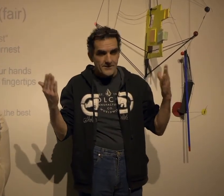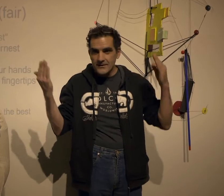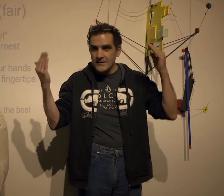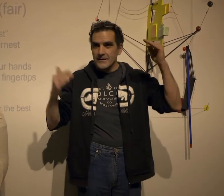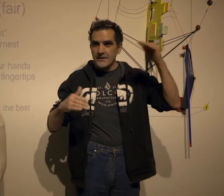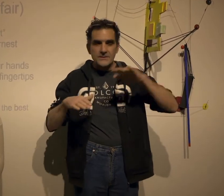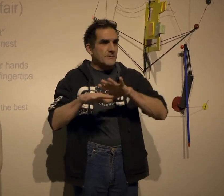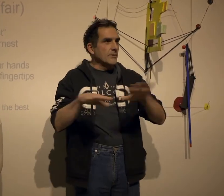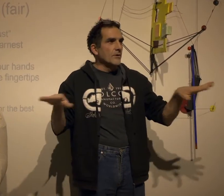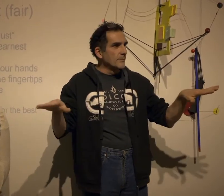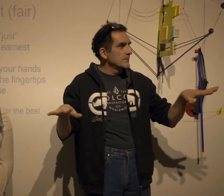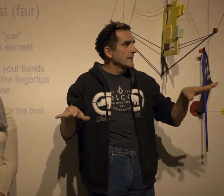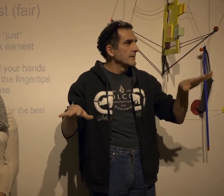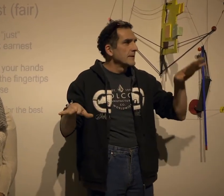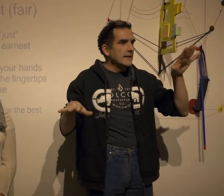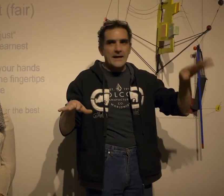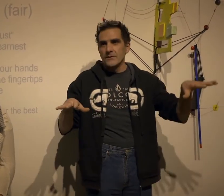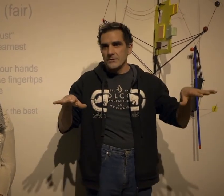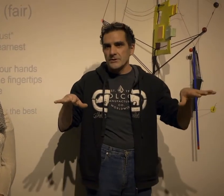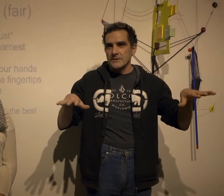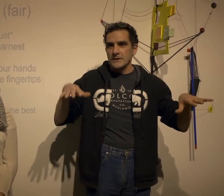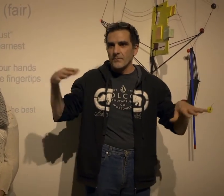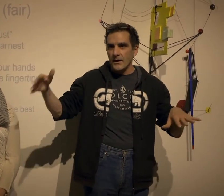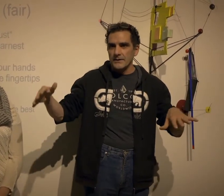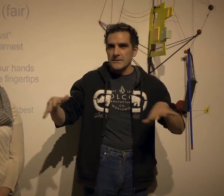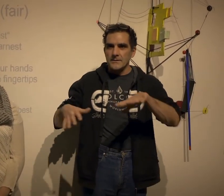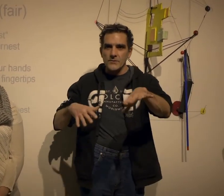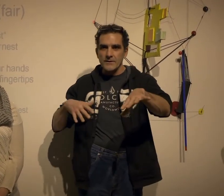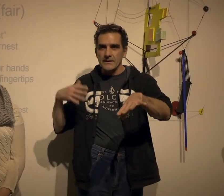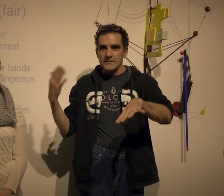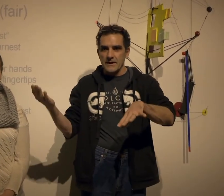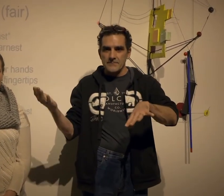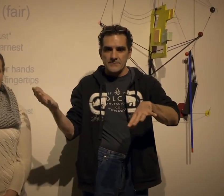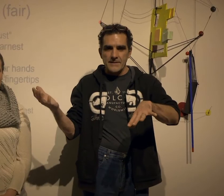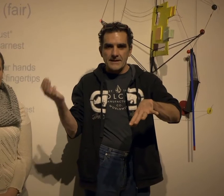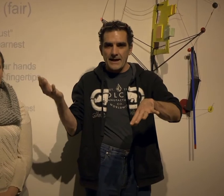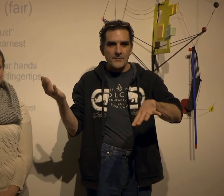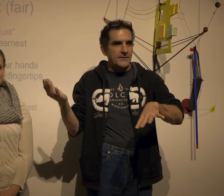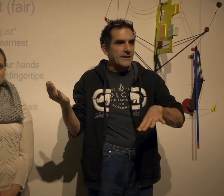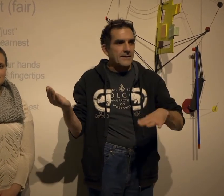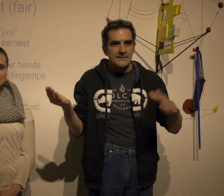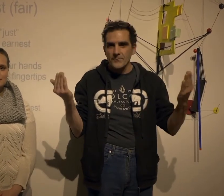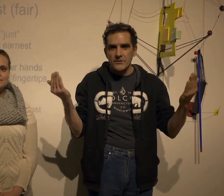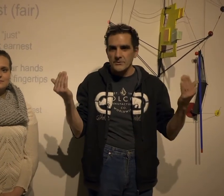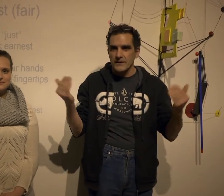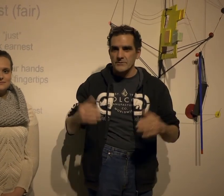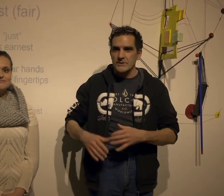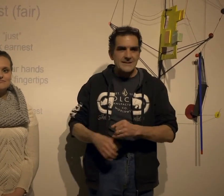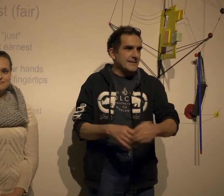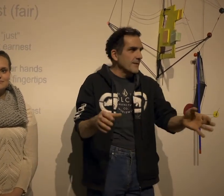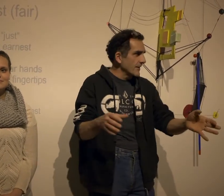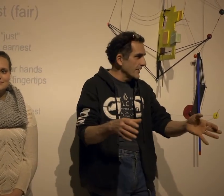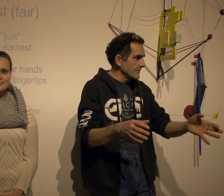things and so there was this blur between languages and our bodies and moving and making it happen and then at some point she